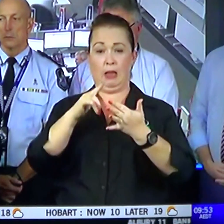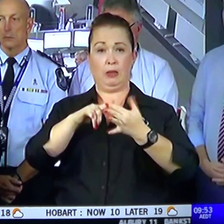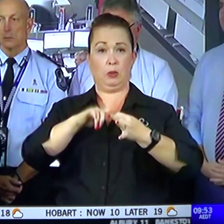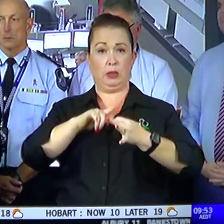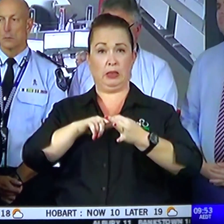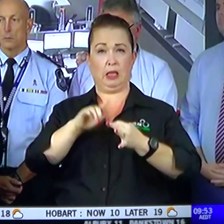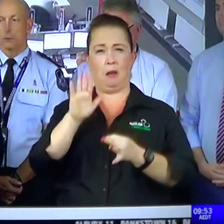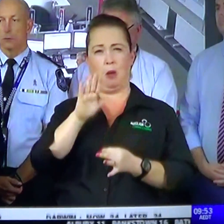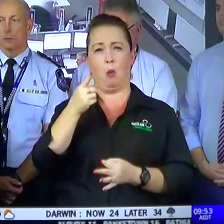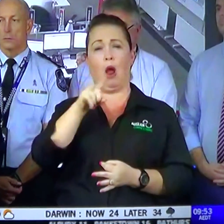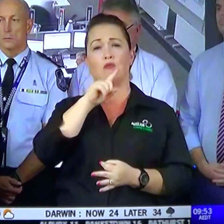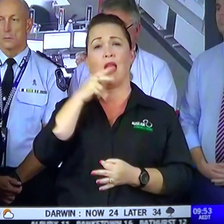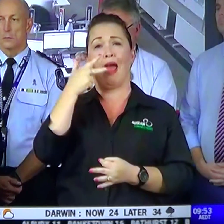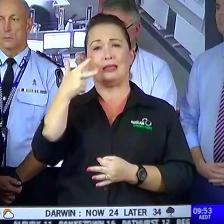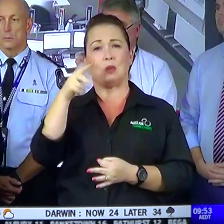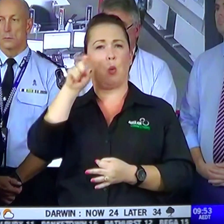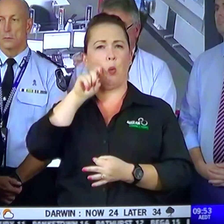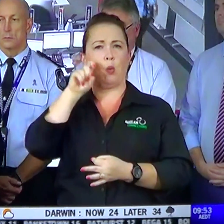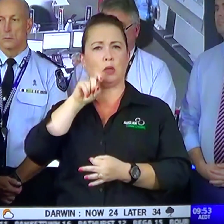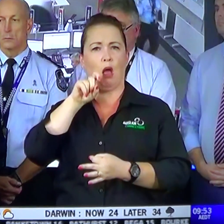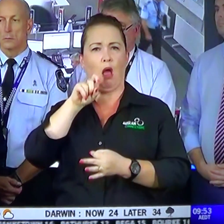water-related rescues,